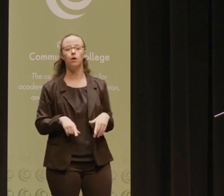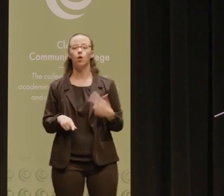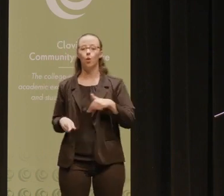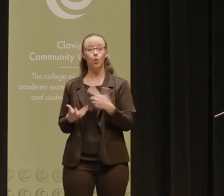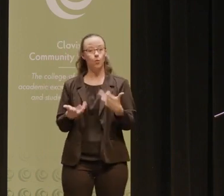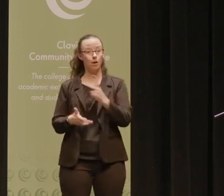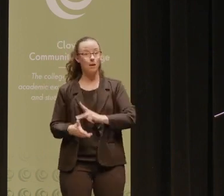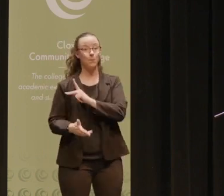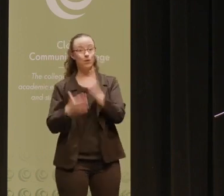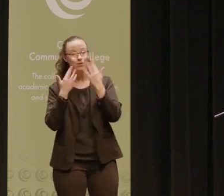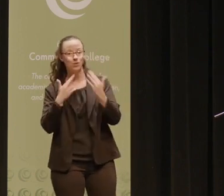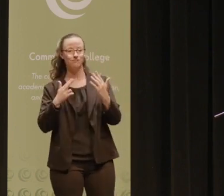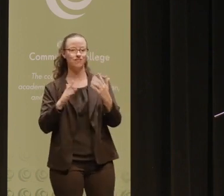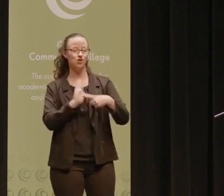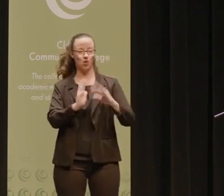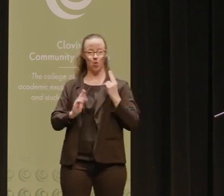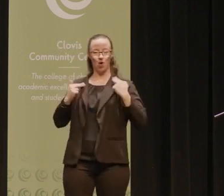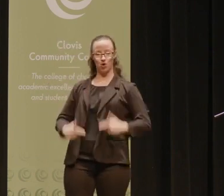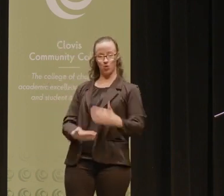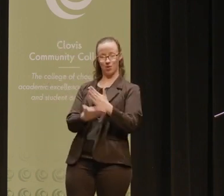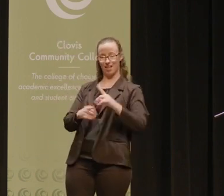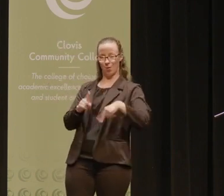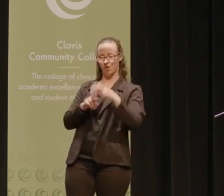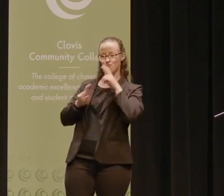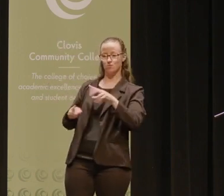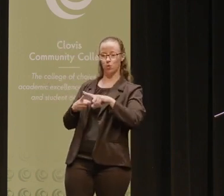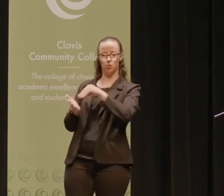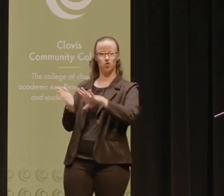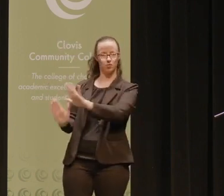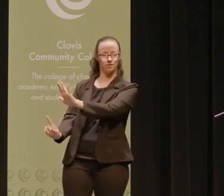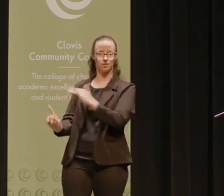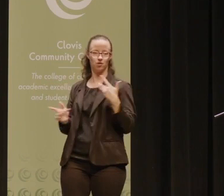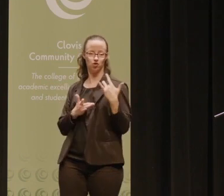be as personal and humanistic as possible when responding to students and their concerns.